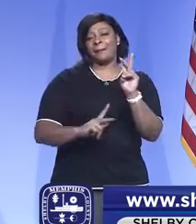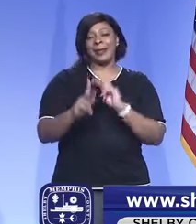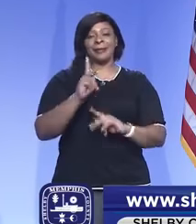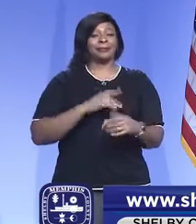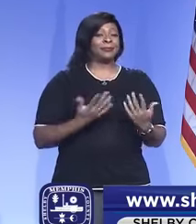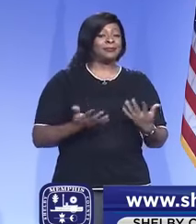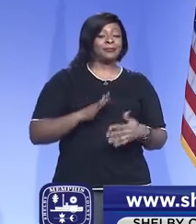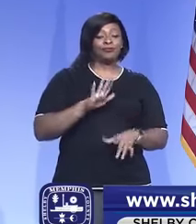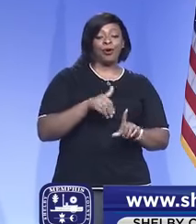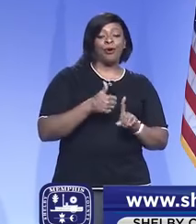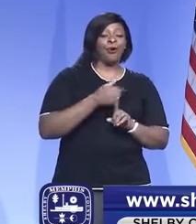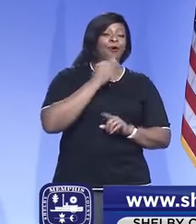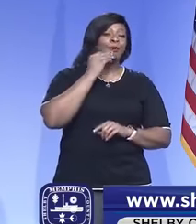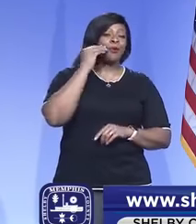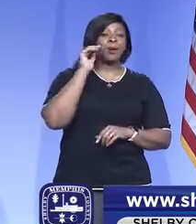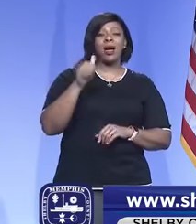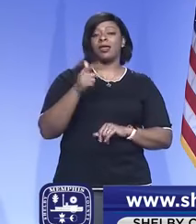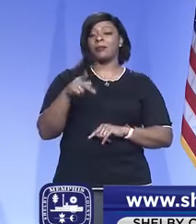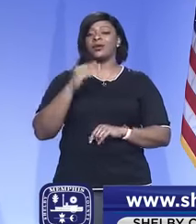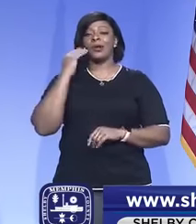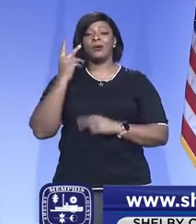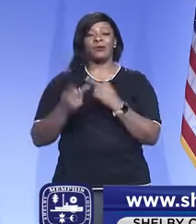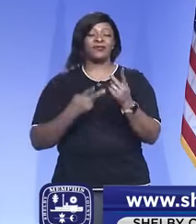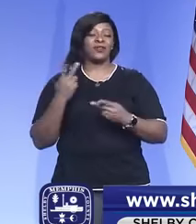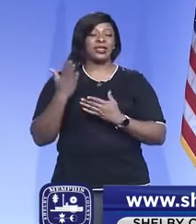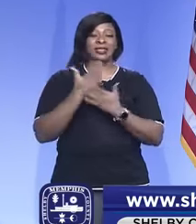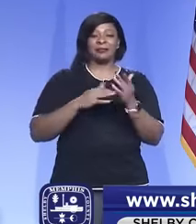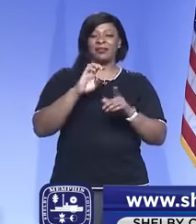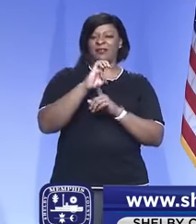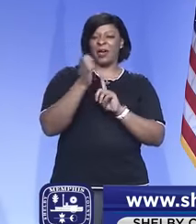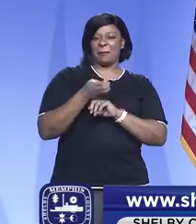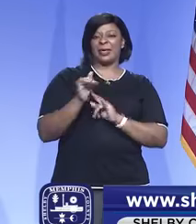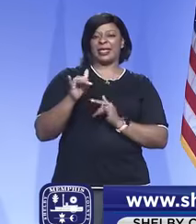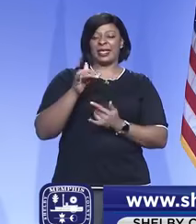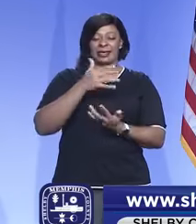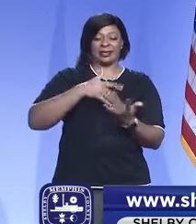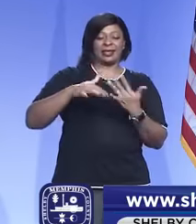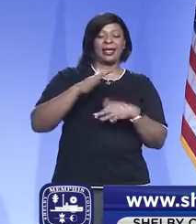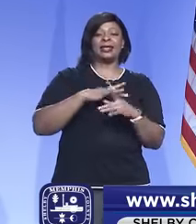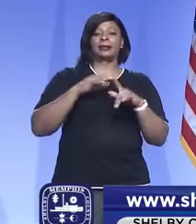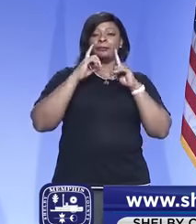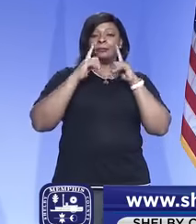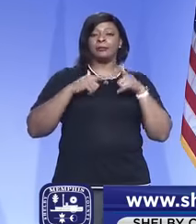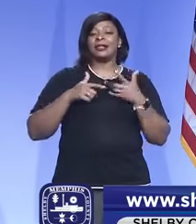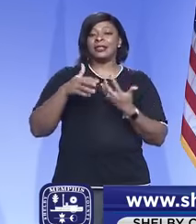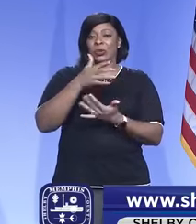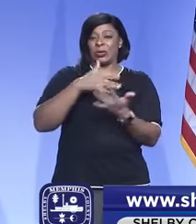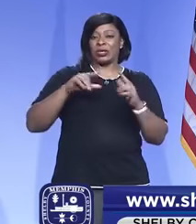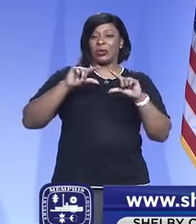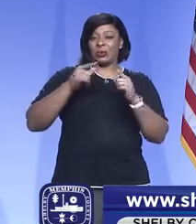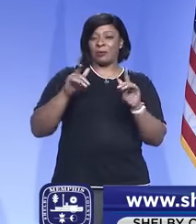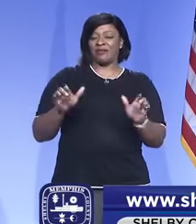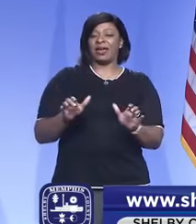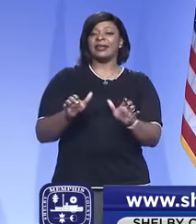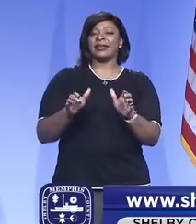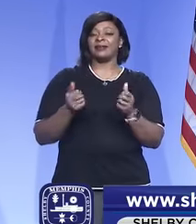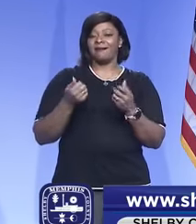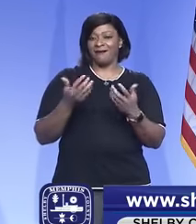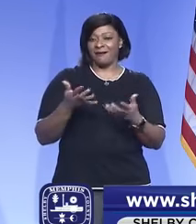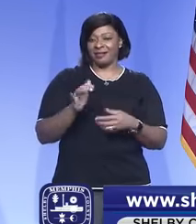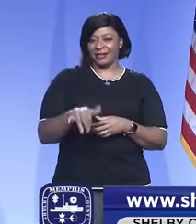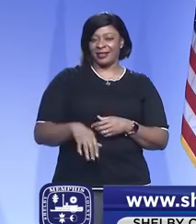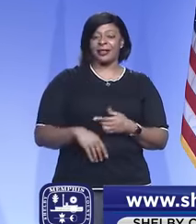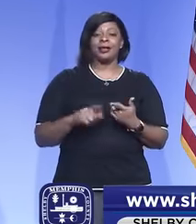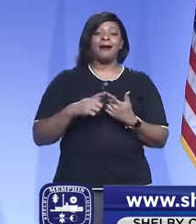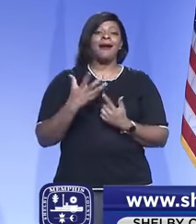either in their own home or in somebody else's home or in some setting, some social setting. So socializing as a group of activities. And